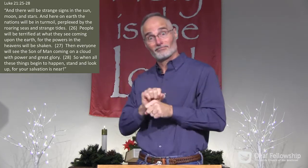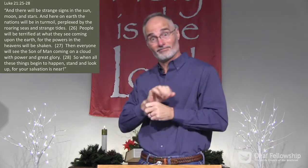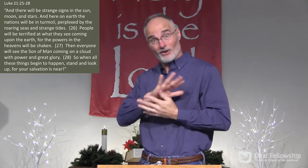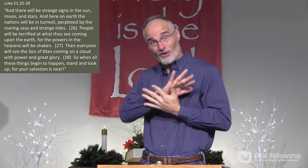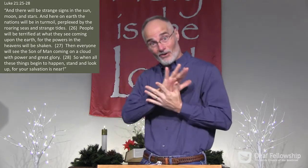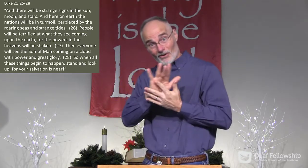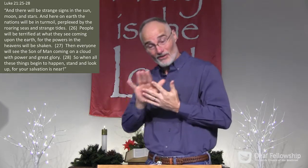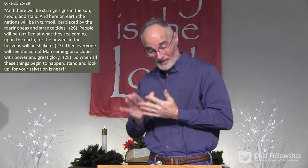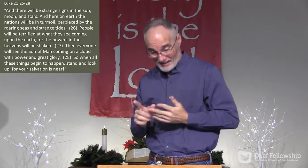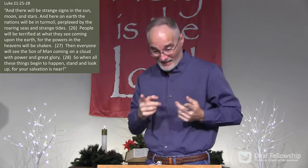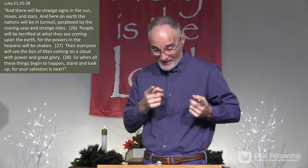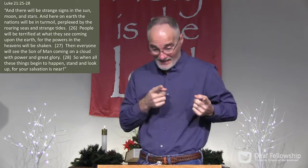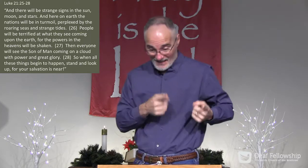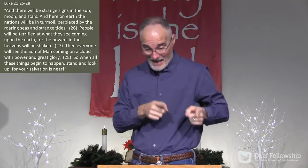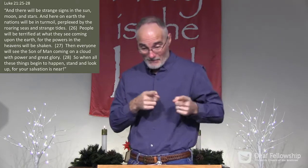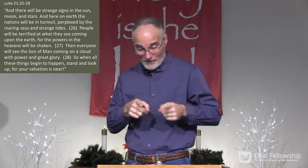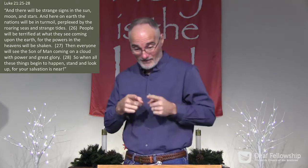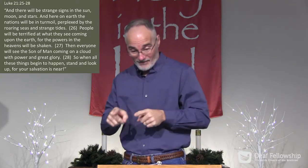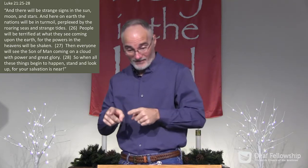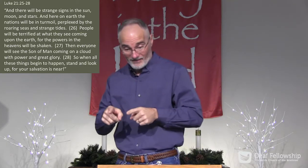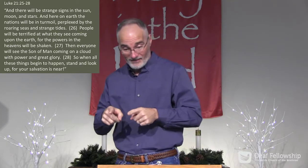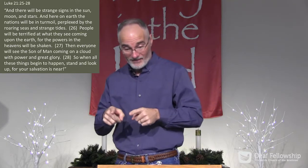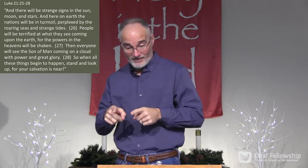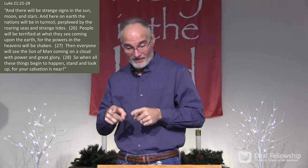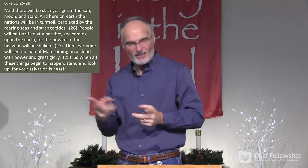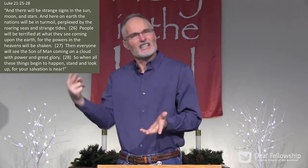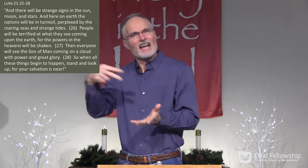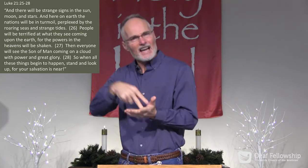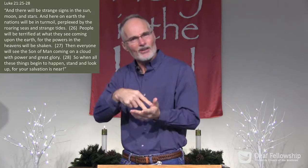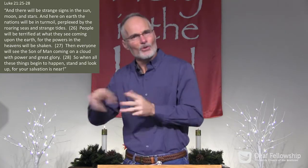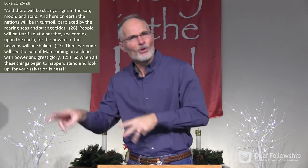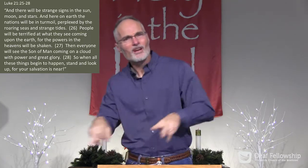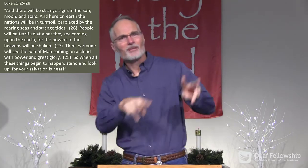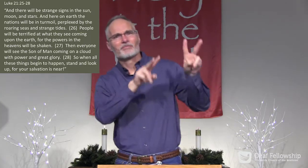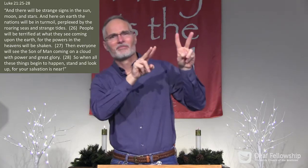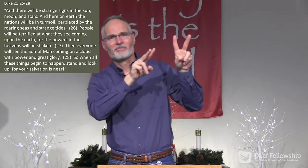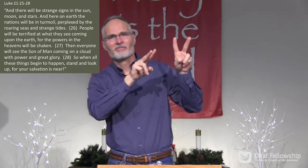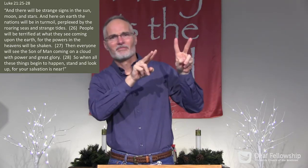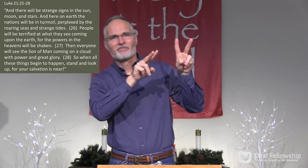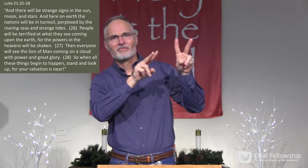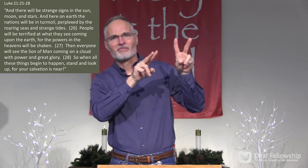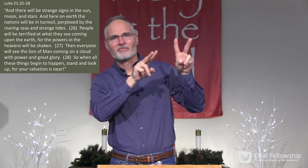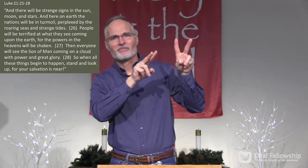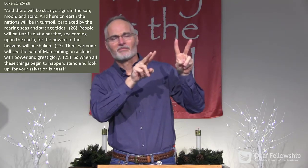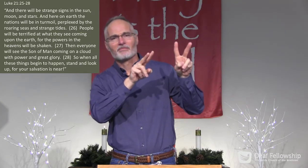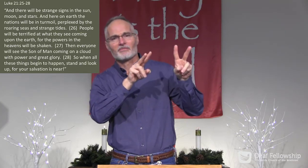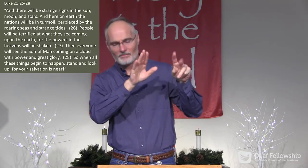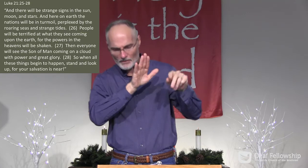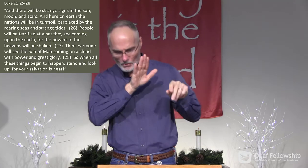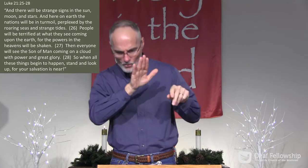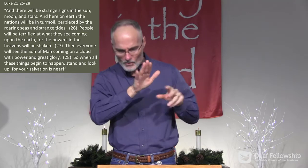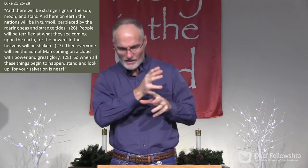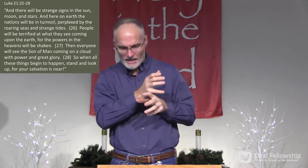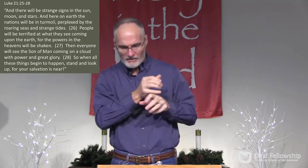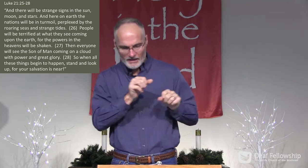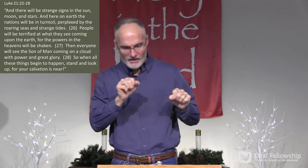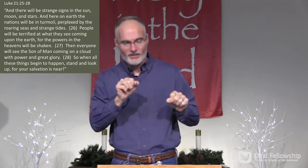So when all these things begin to happen, stand and look up. For your